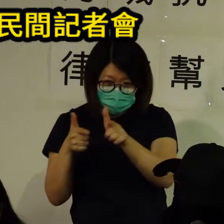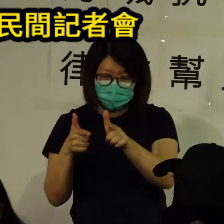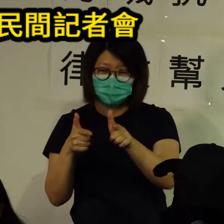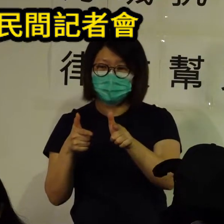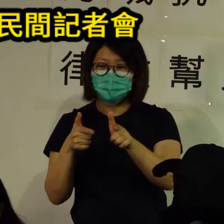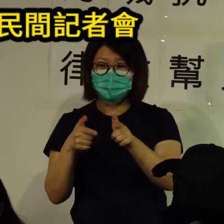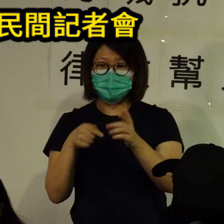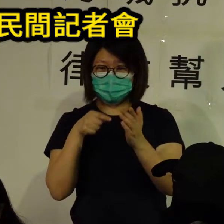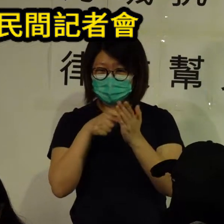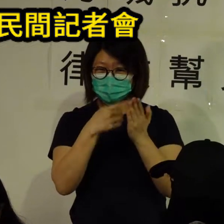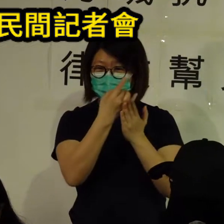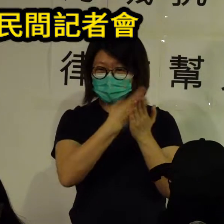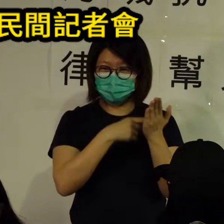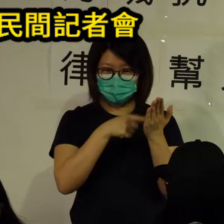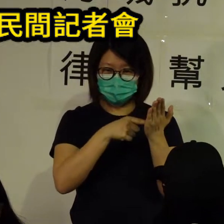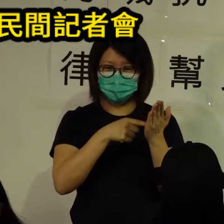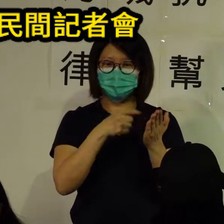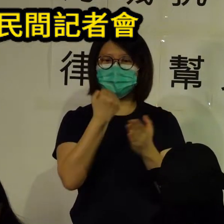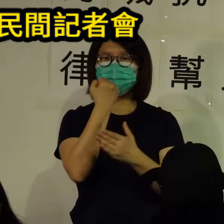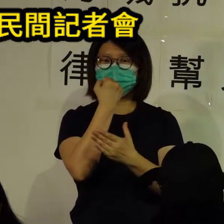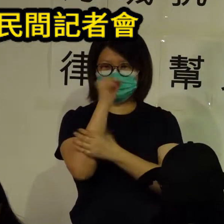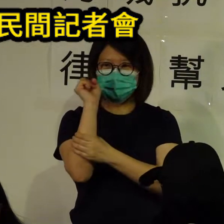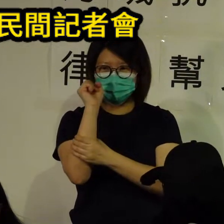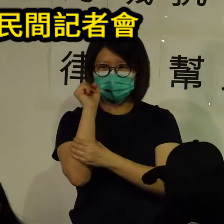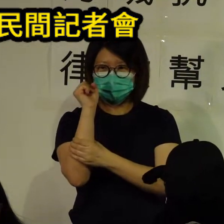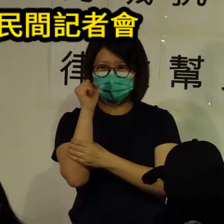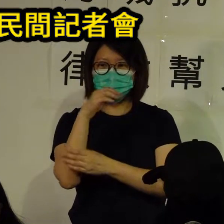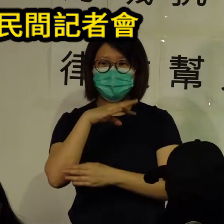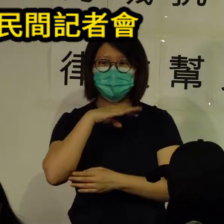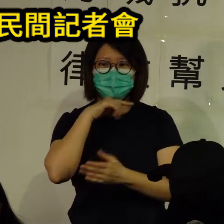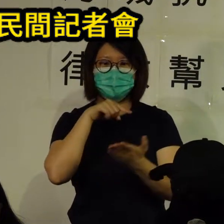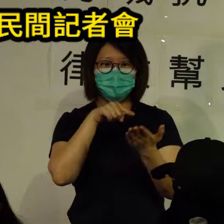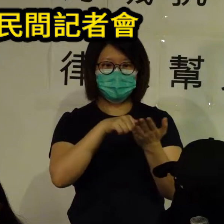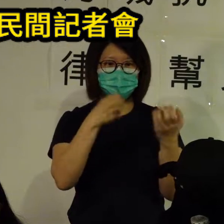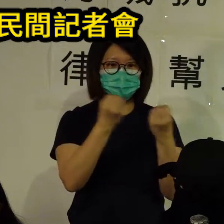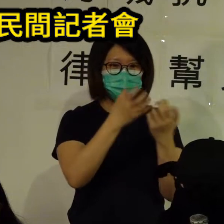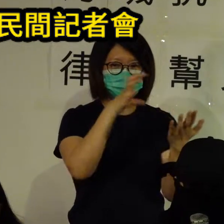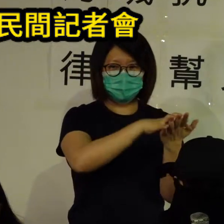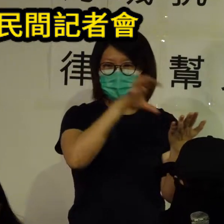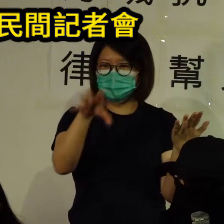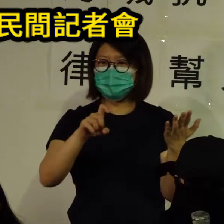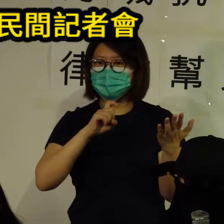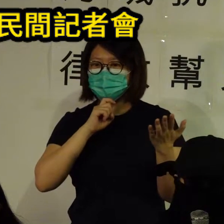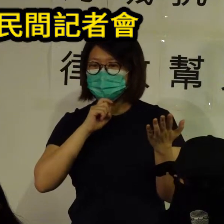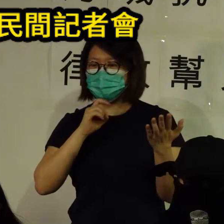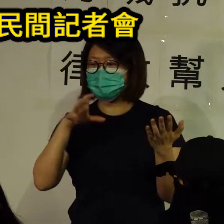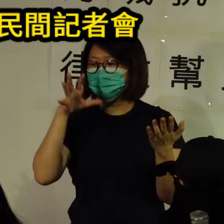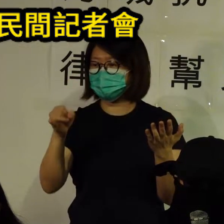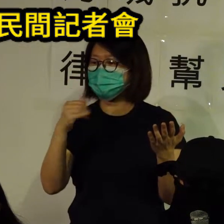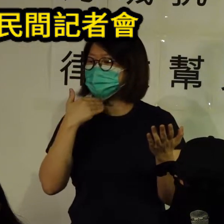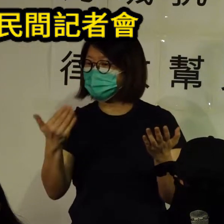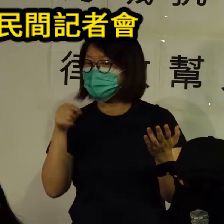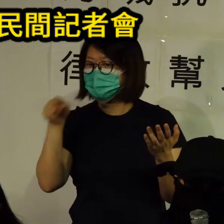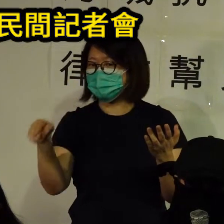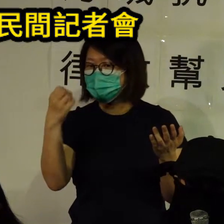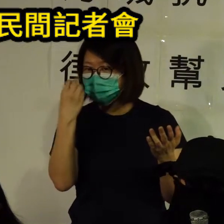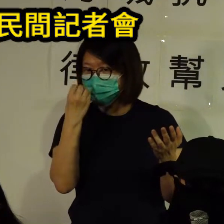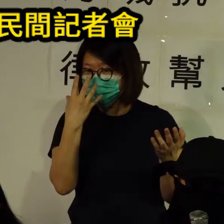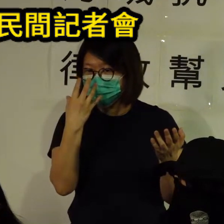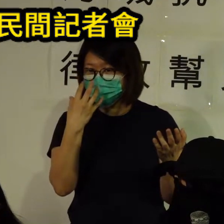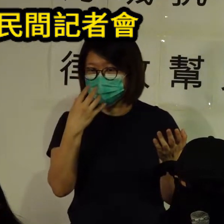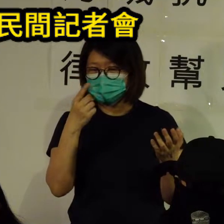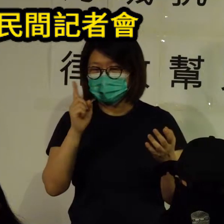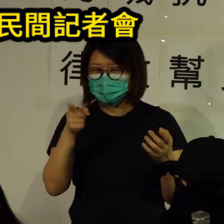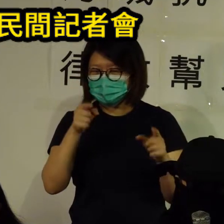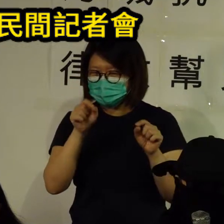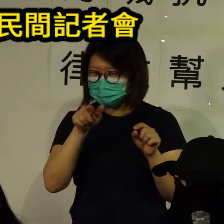international community may be lucid and educated about the truth the Chinese communists have evidently